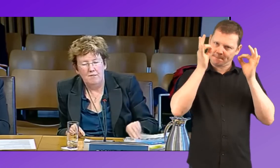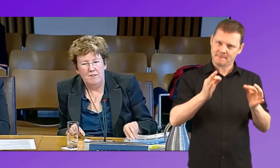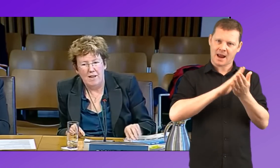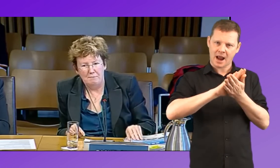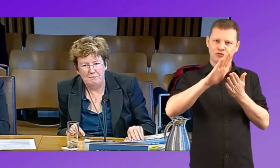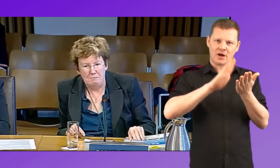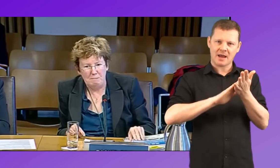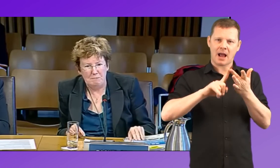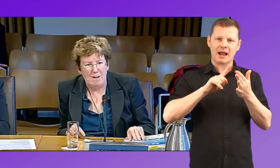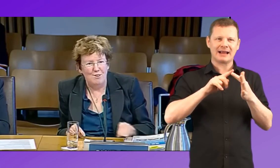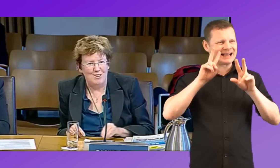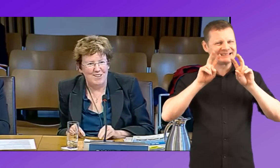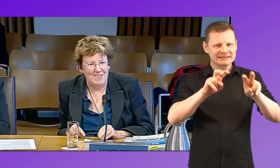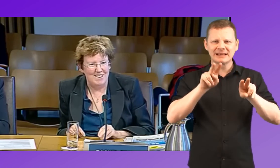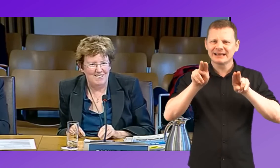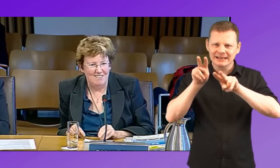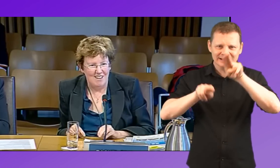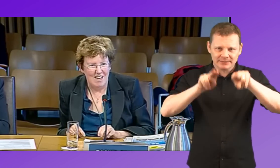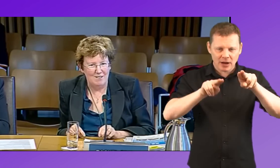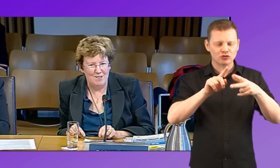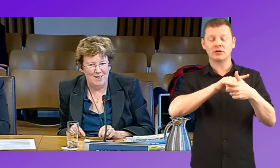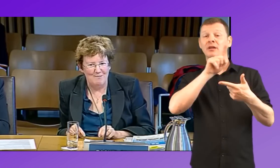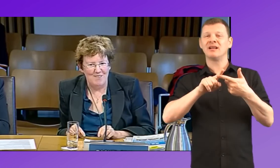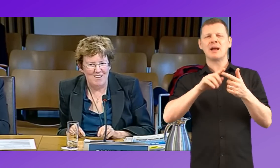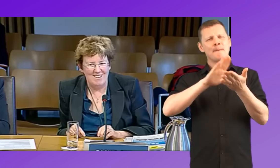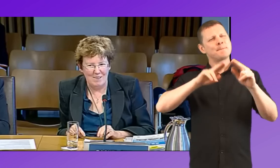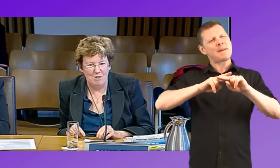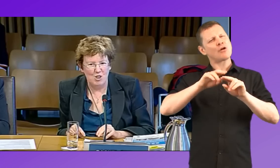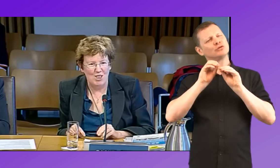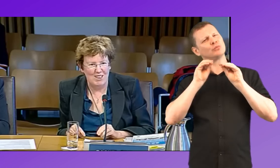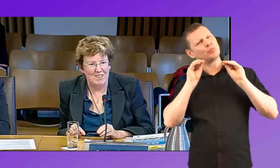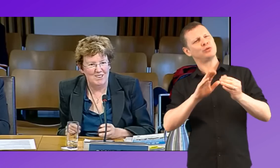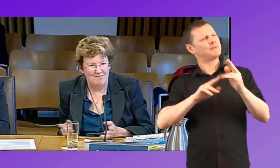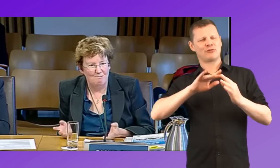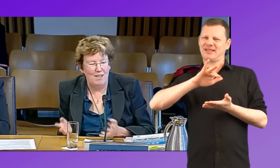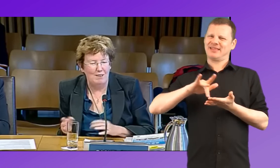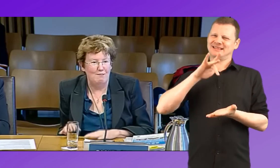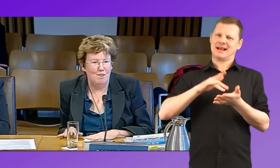And remember the parents at the centre and establish early years bilingual environments.